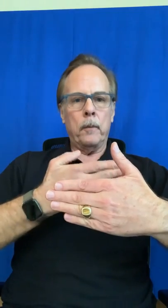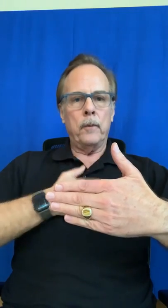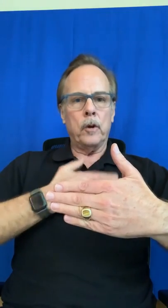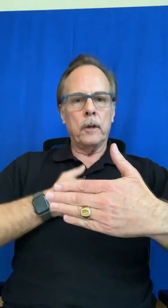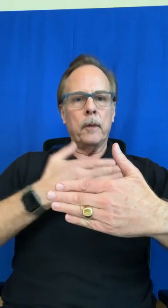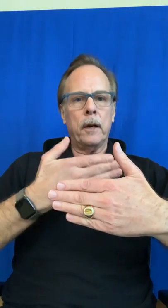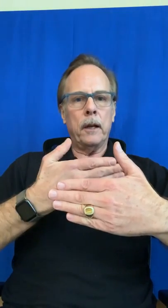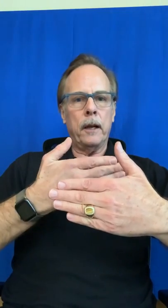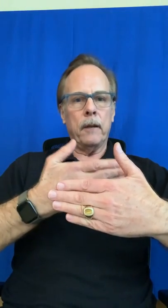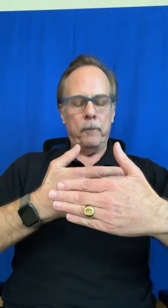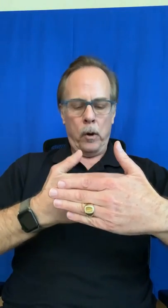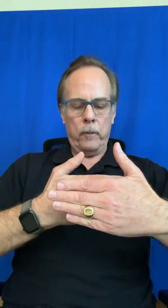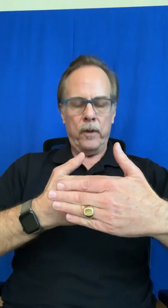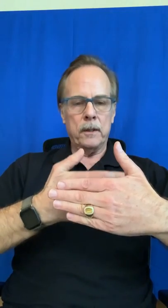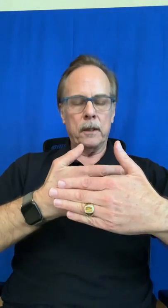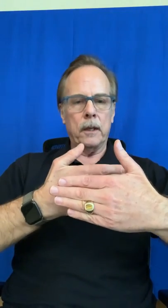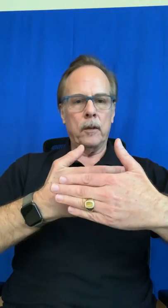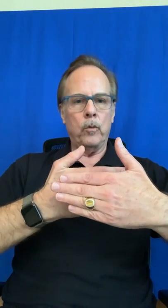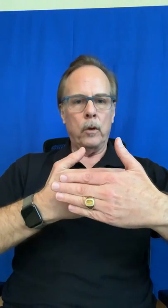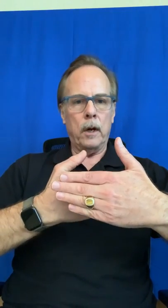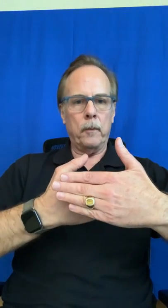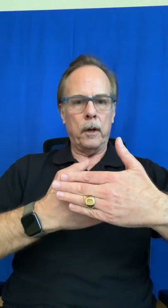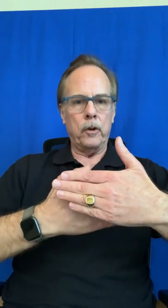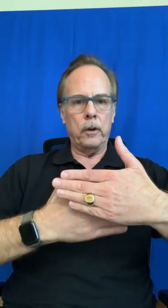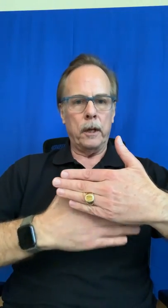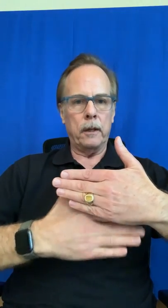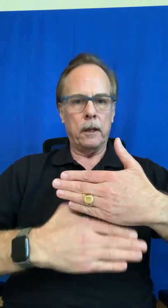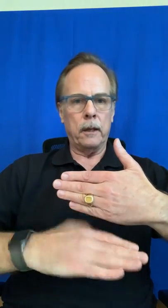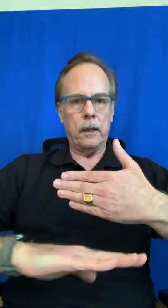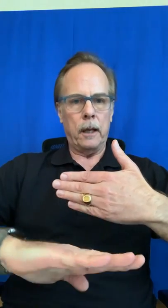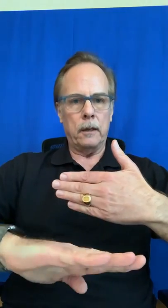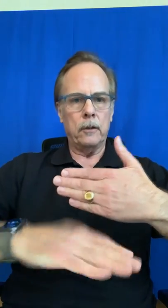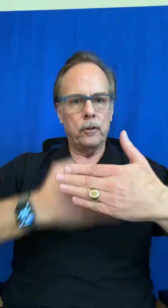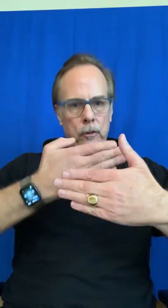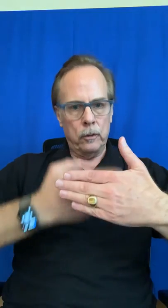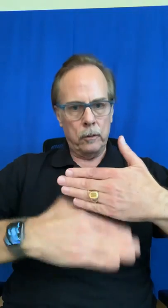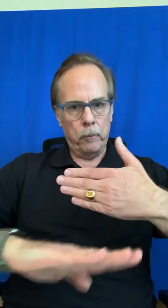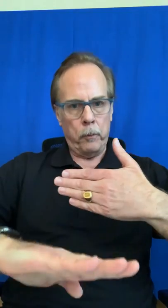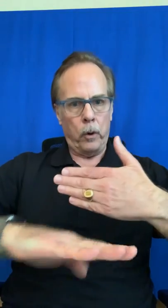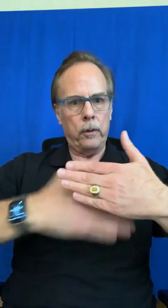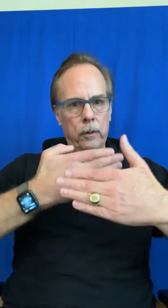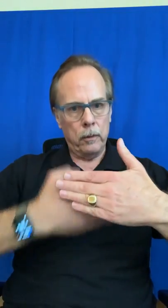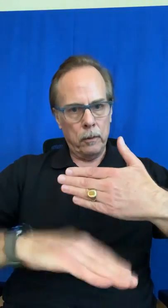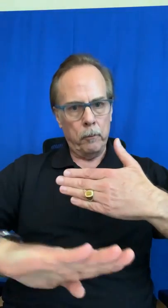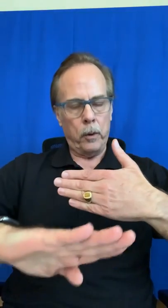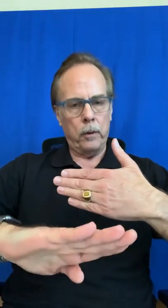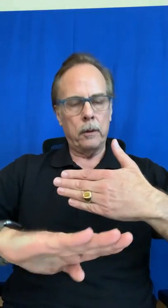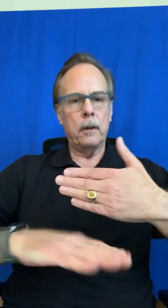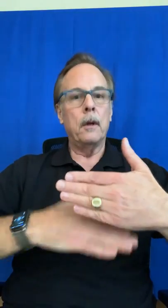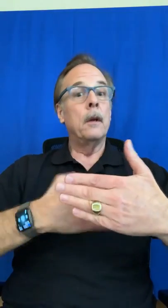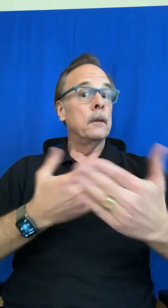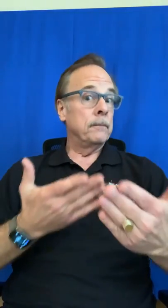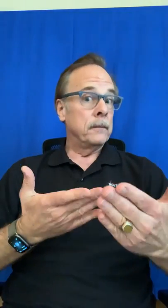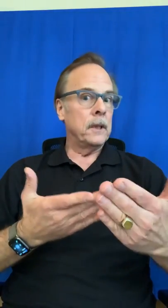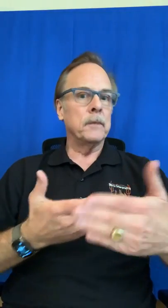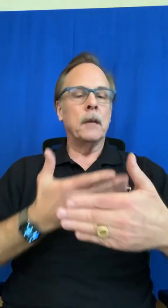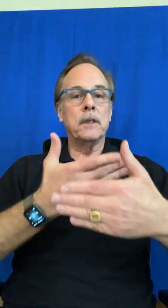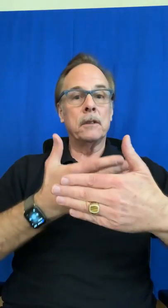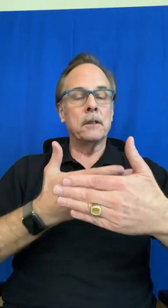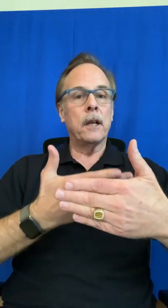your dominant hand palm facing in will come underneath like that birth birth birth sometimes this is a sign